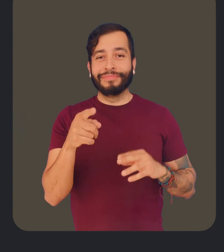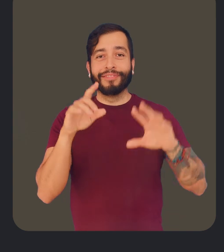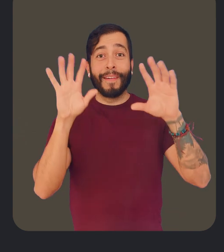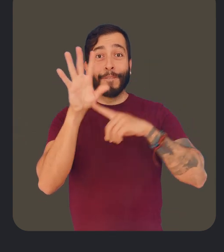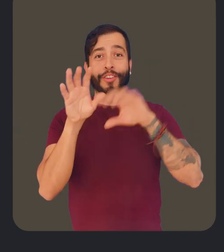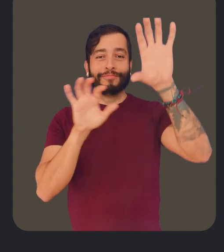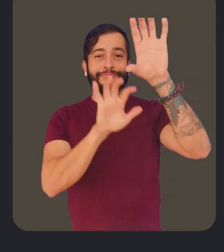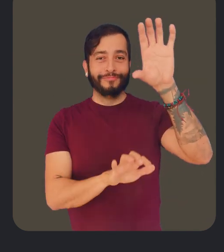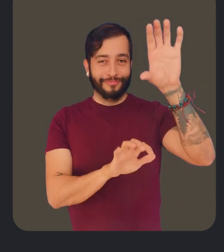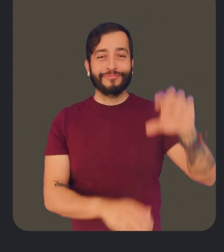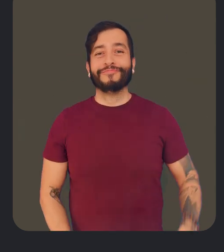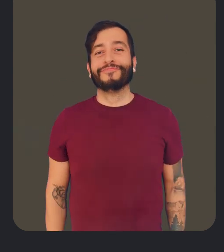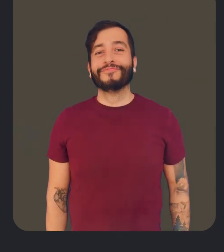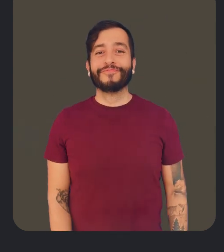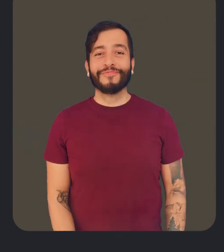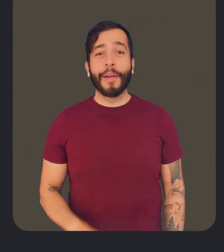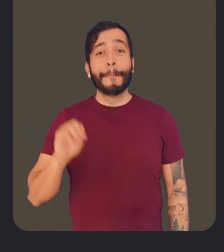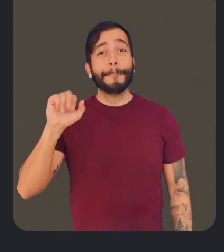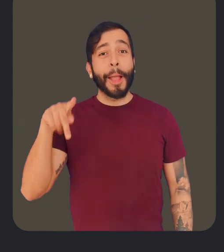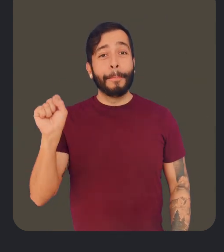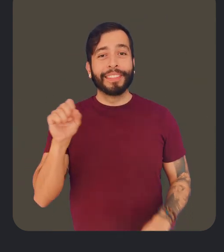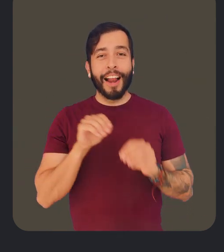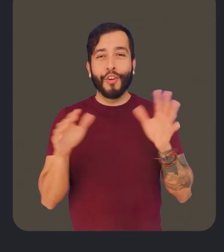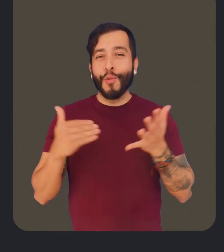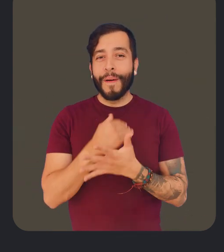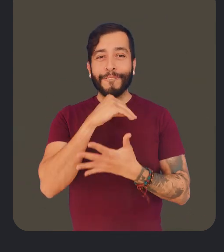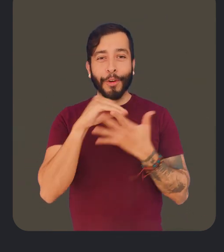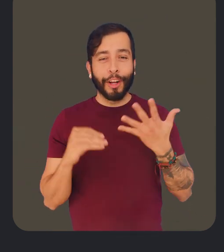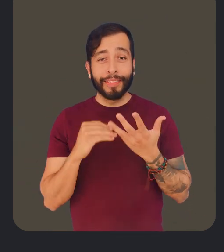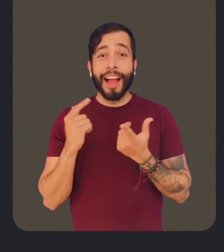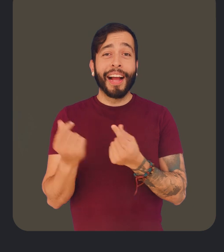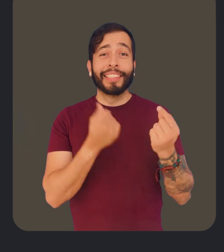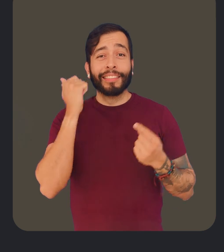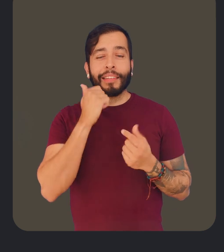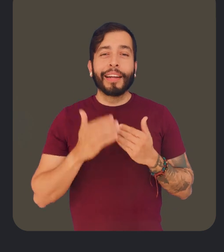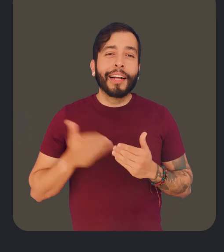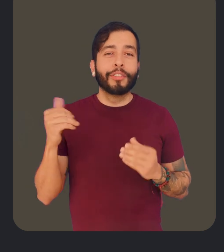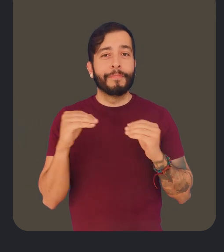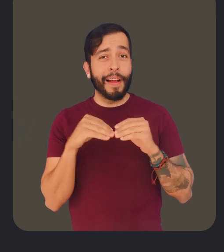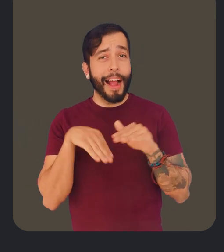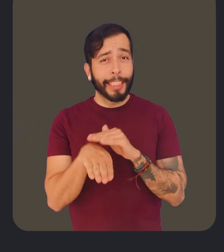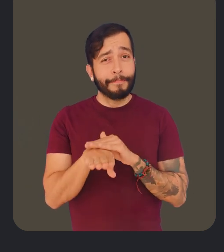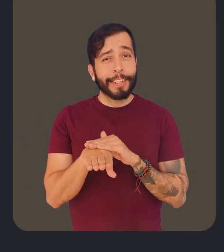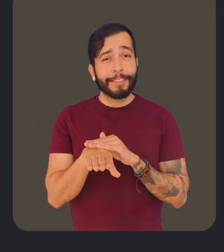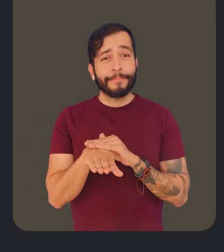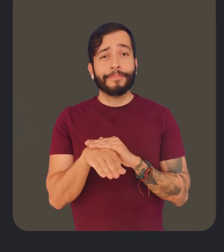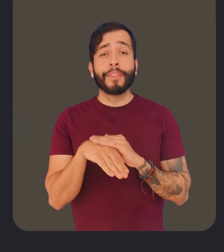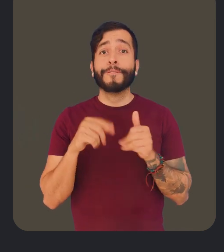in our YouTube notes. On Maps, we've launched new features that make some daily tasks easier and more accessible. First,